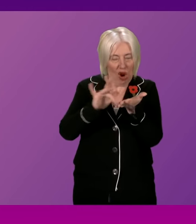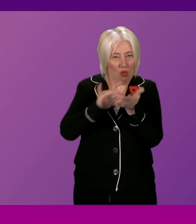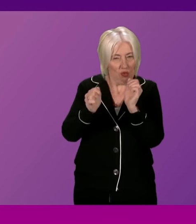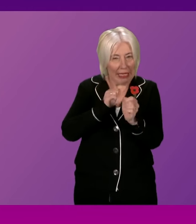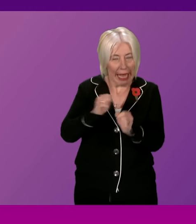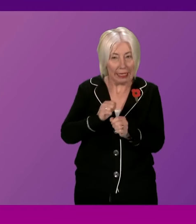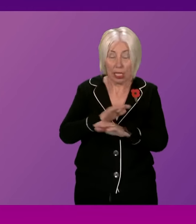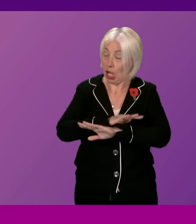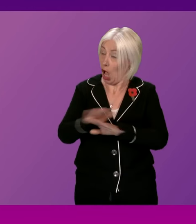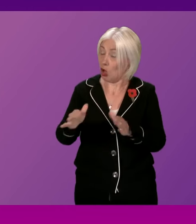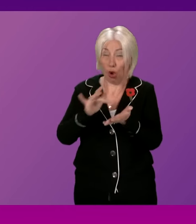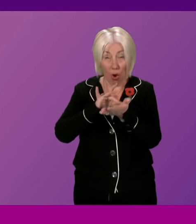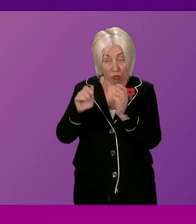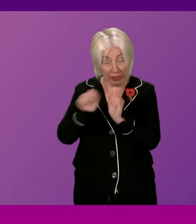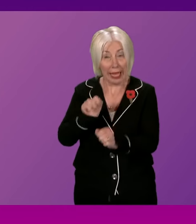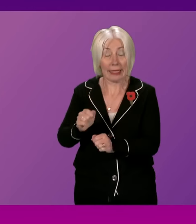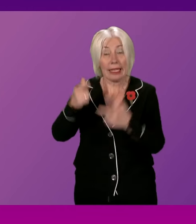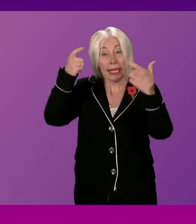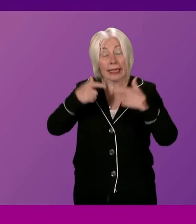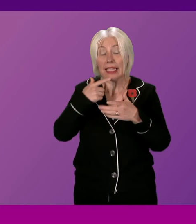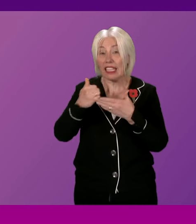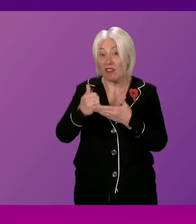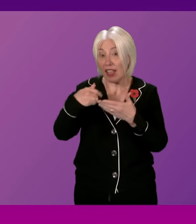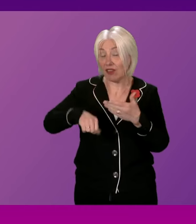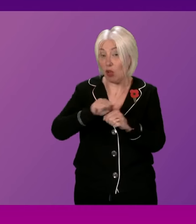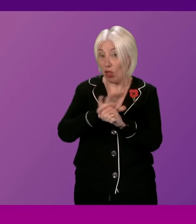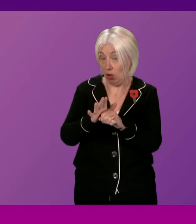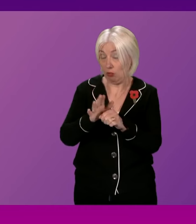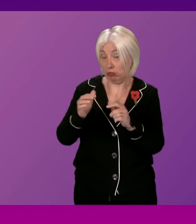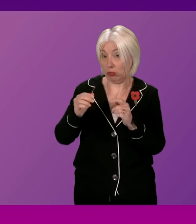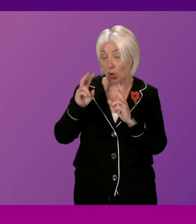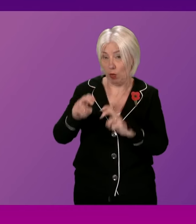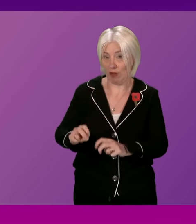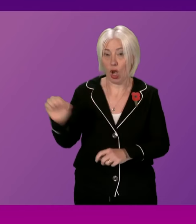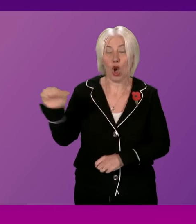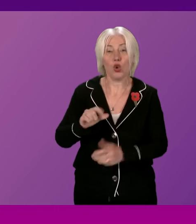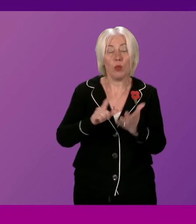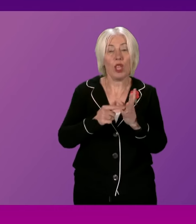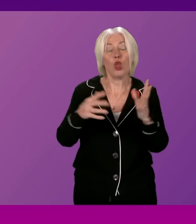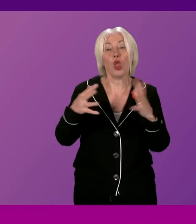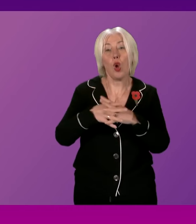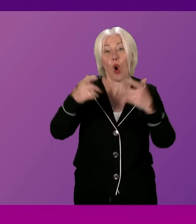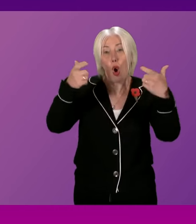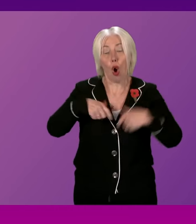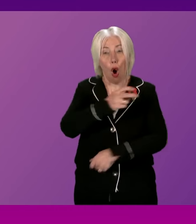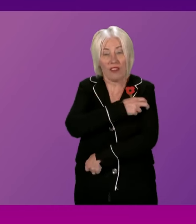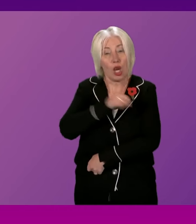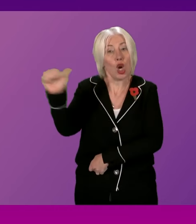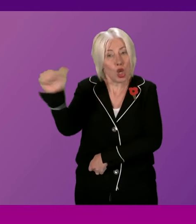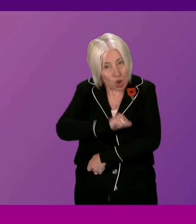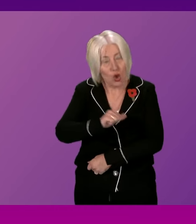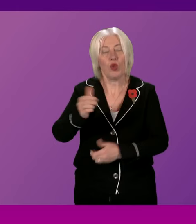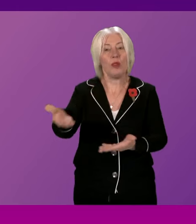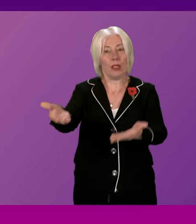advice that's been sought from the Covid inquiry and it should be for the law officer to represent what the facts of this case are with regard